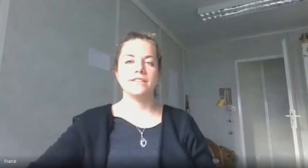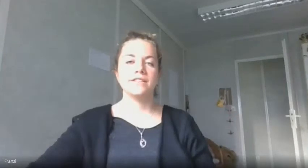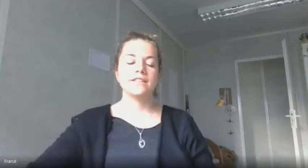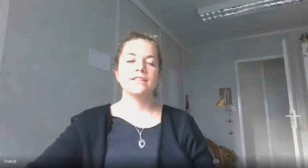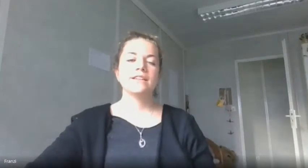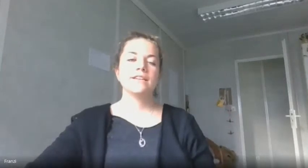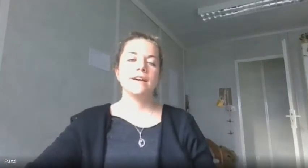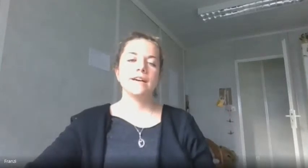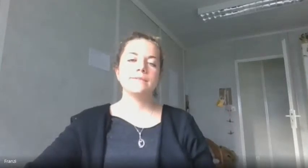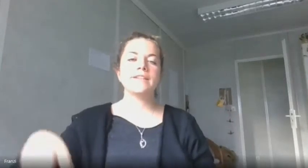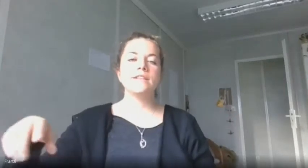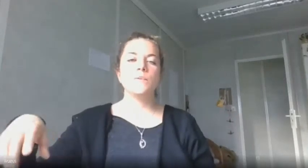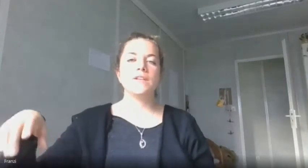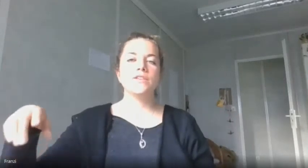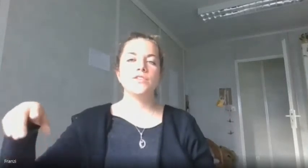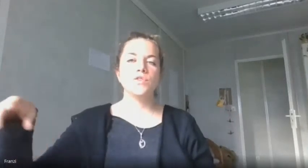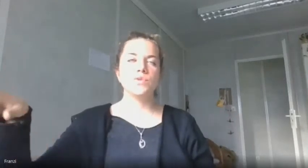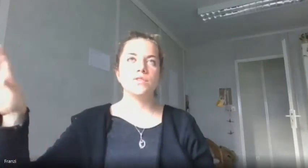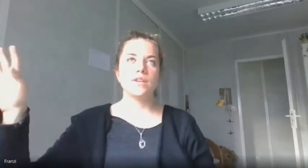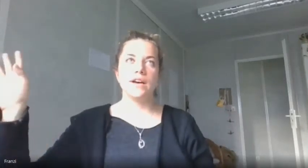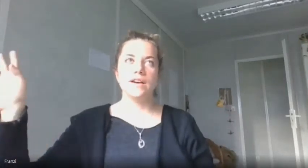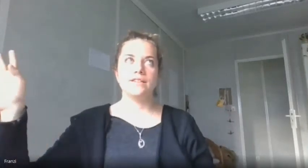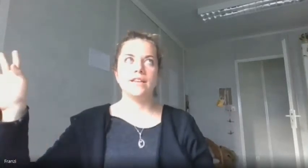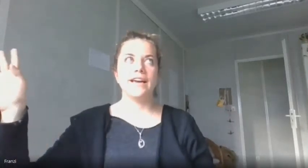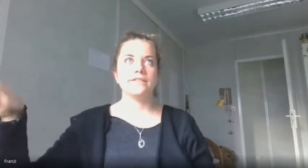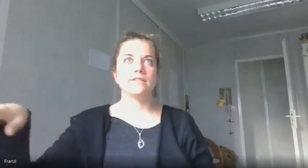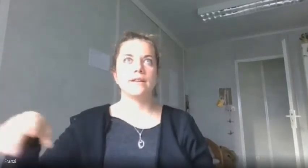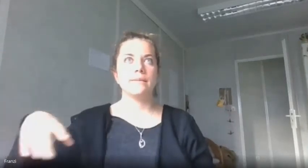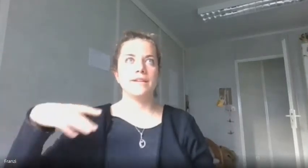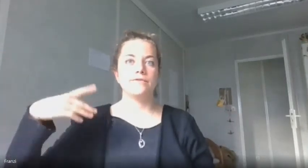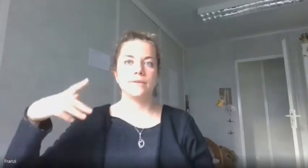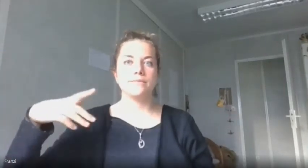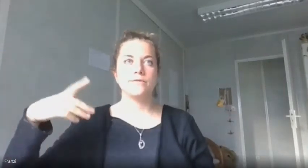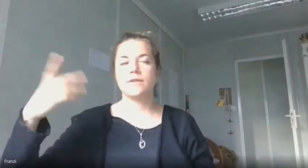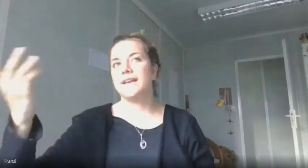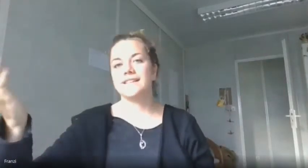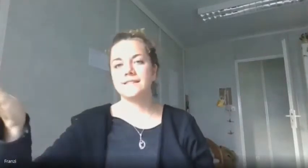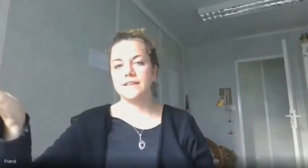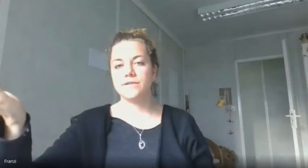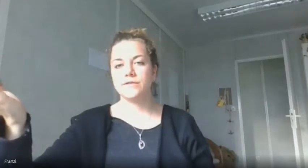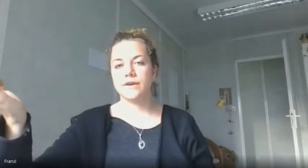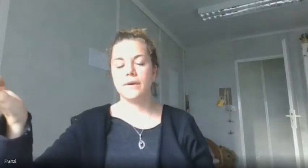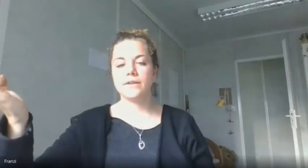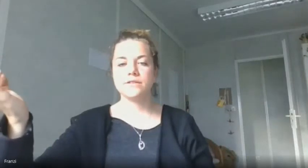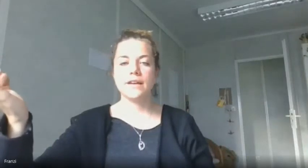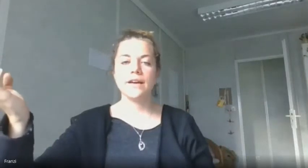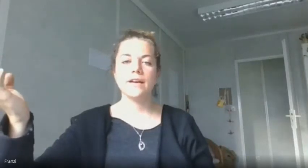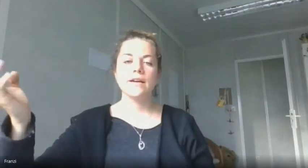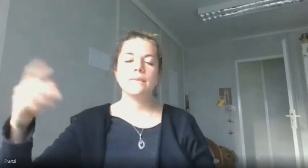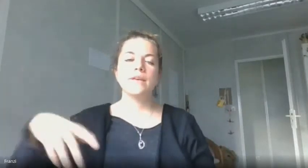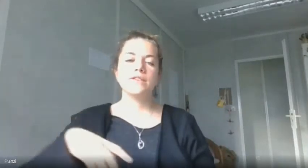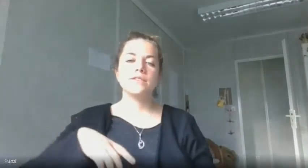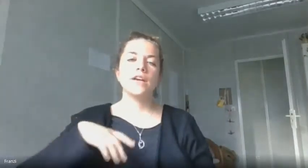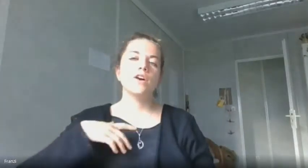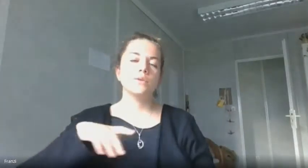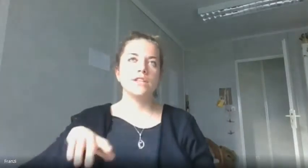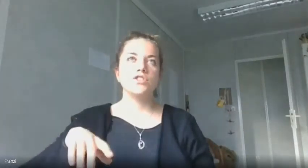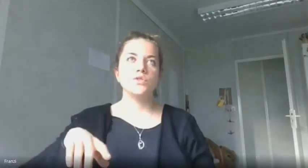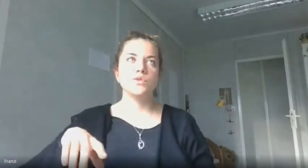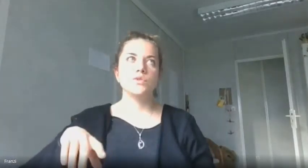especially when you use uh the life cell made from from lansing from austria because they only do